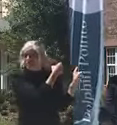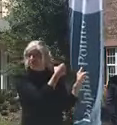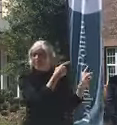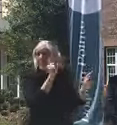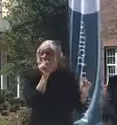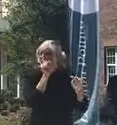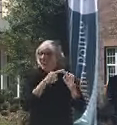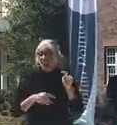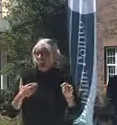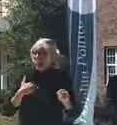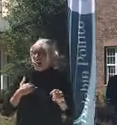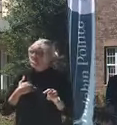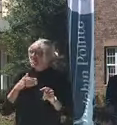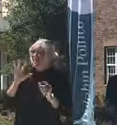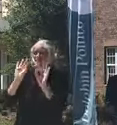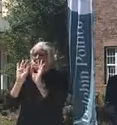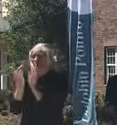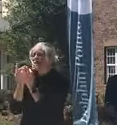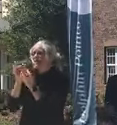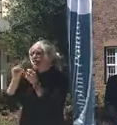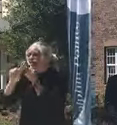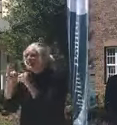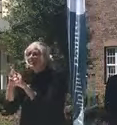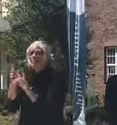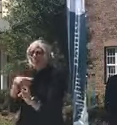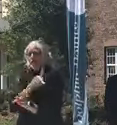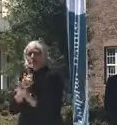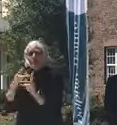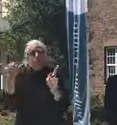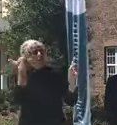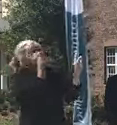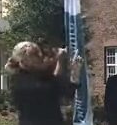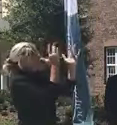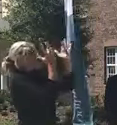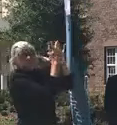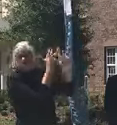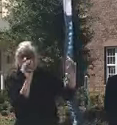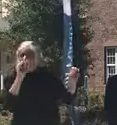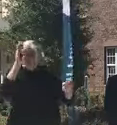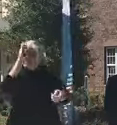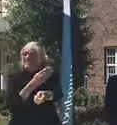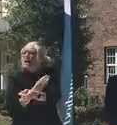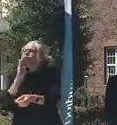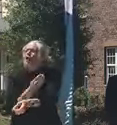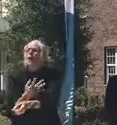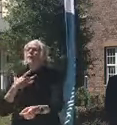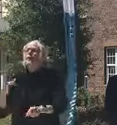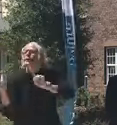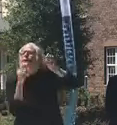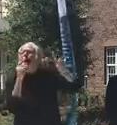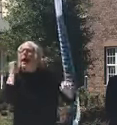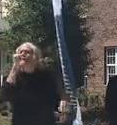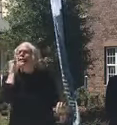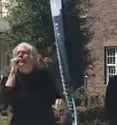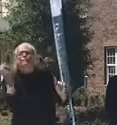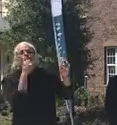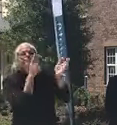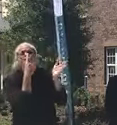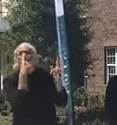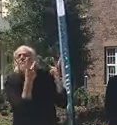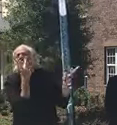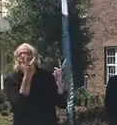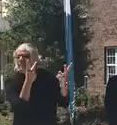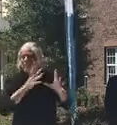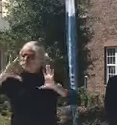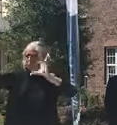with their loved ones. And you'd have sons and daughters that would go visit their moms and dads all the time. And then that's been taken